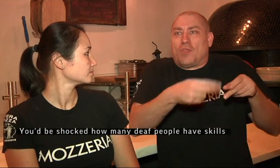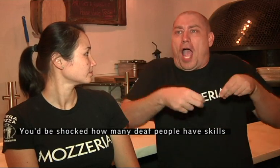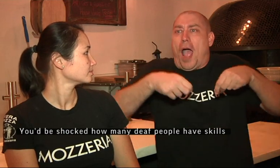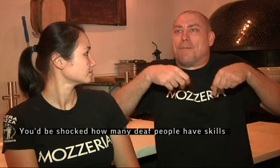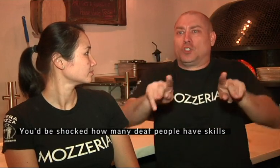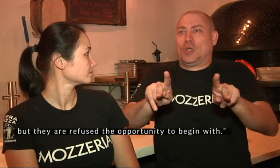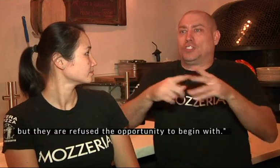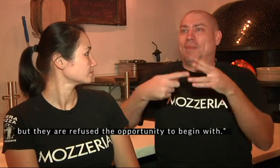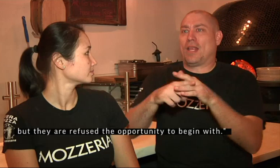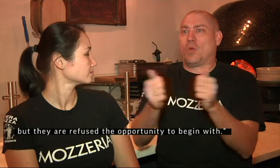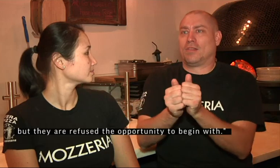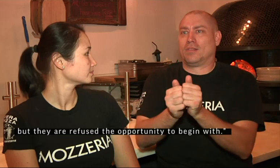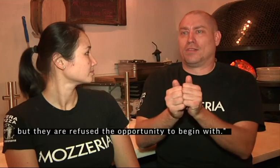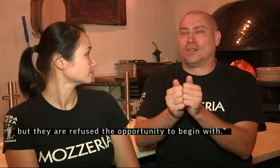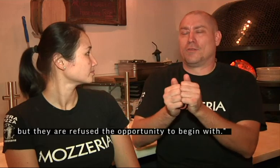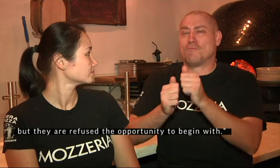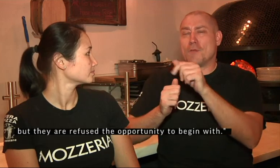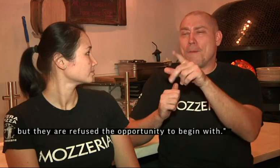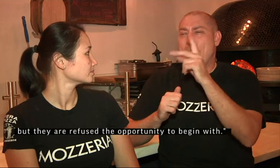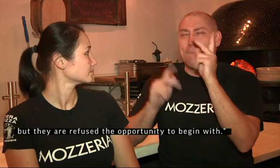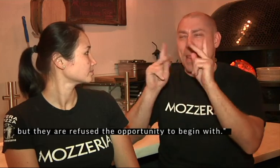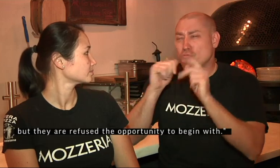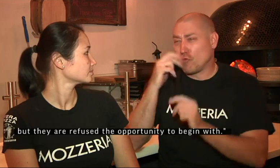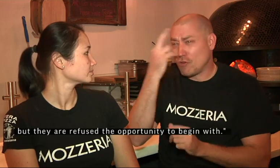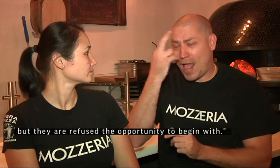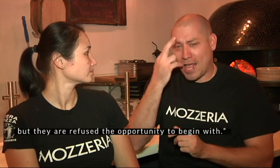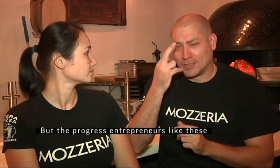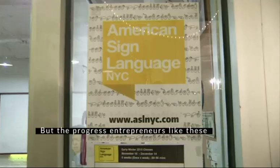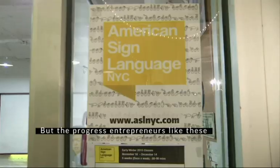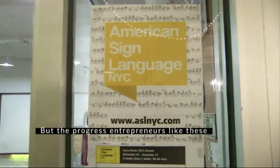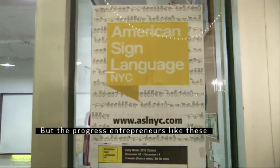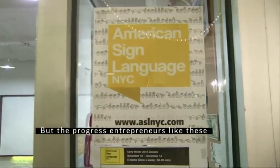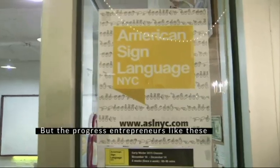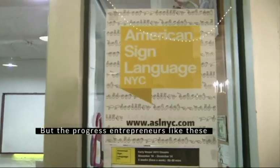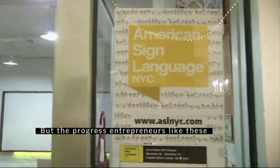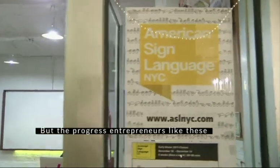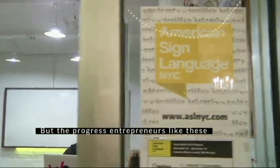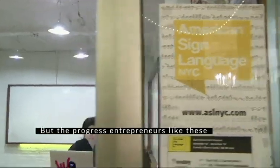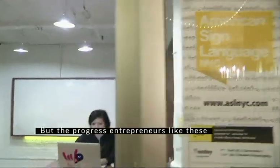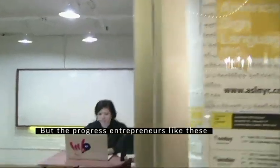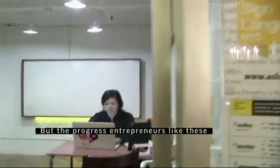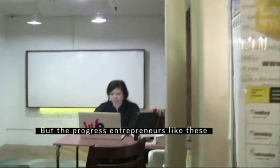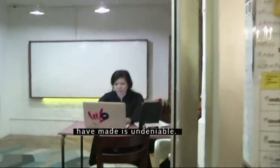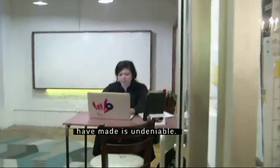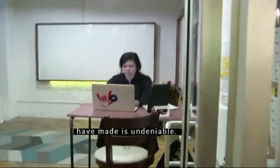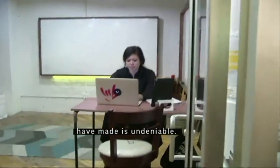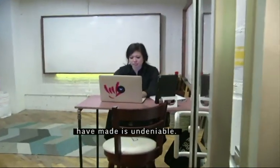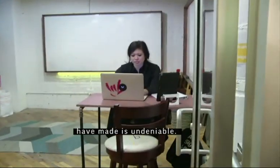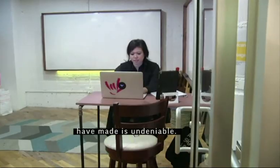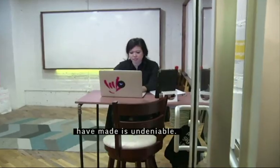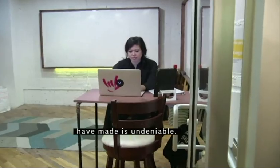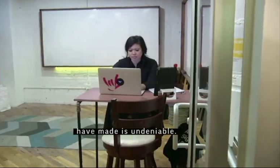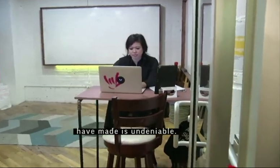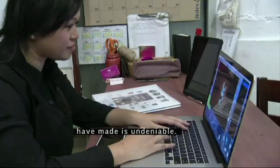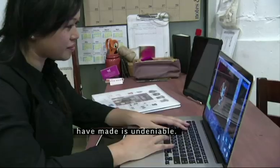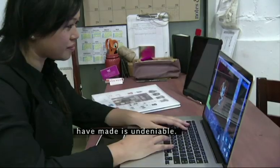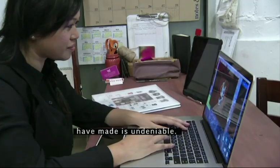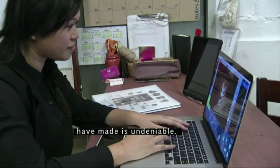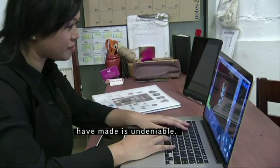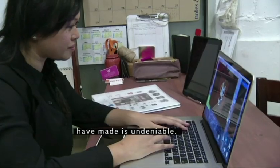you know, but they are refused the opportunity to begin with. But the progress entrepreneurs like these have made is undeniable.